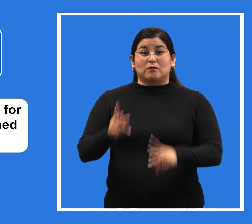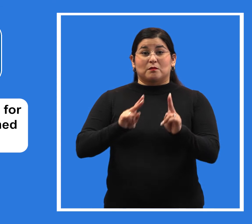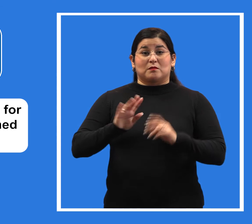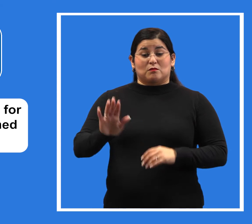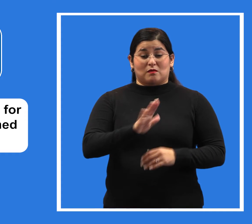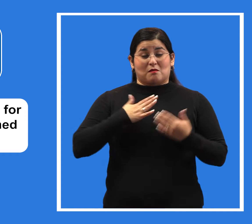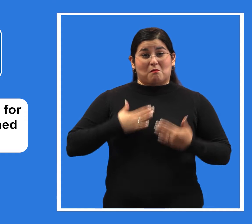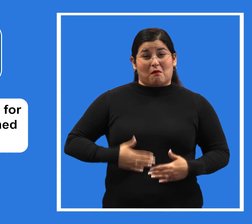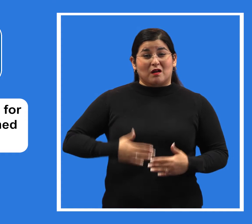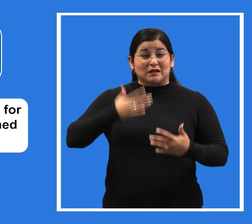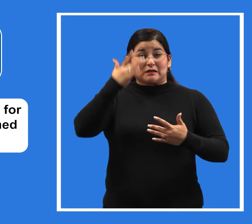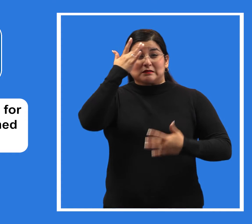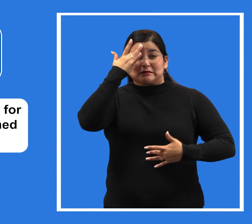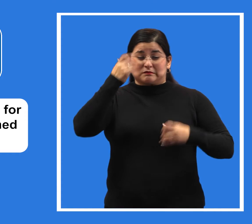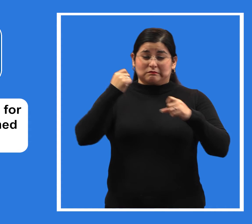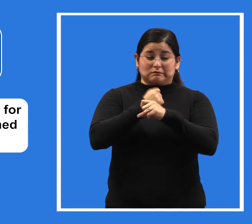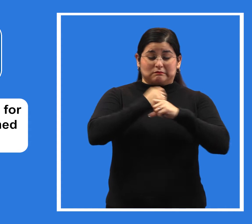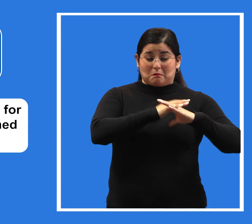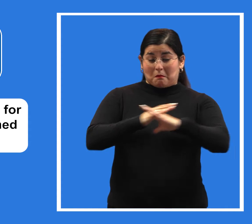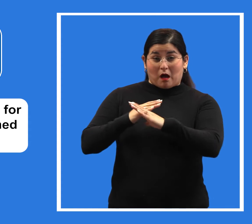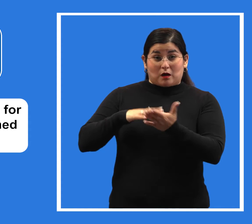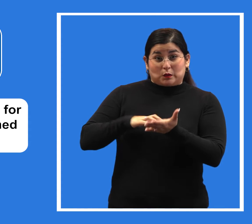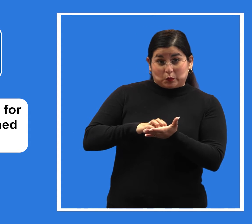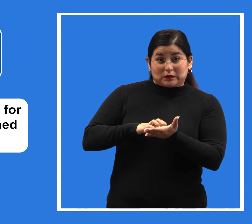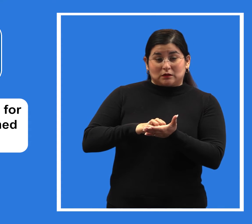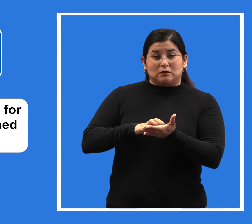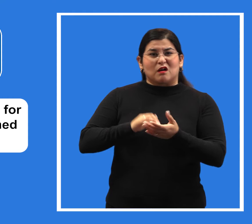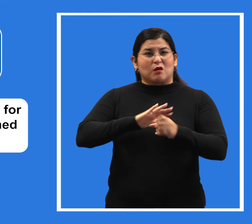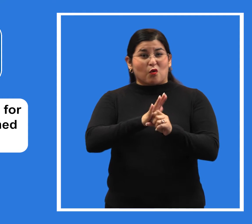COVID-19 Guidance for People with Weakened Immune Systems